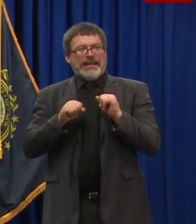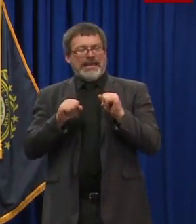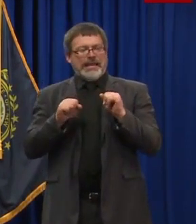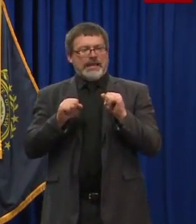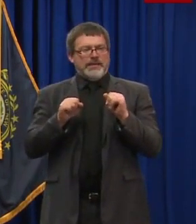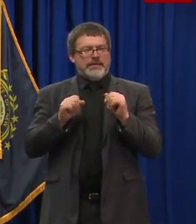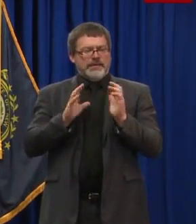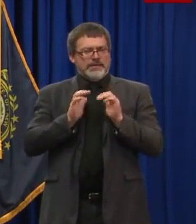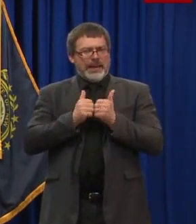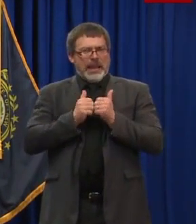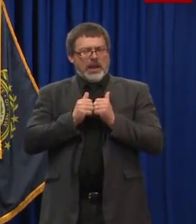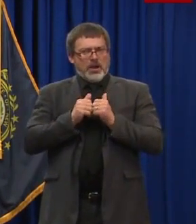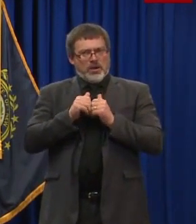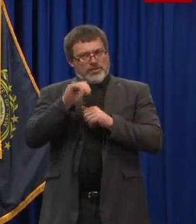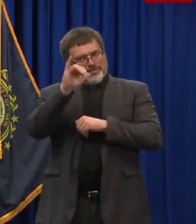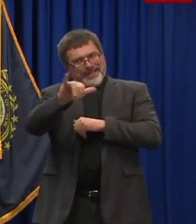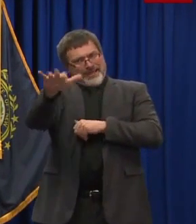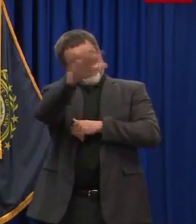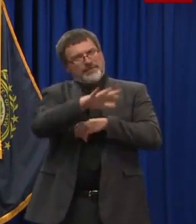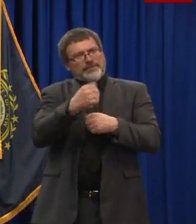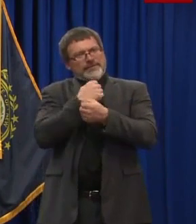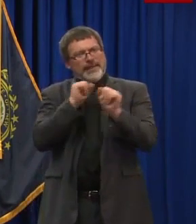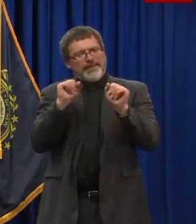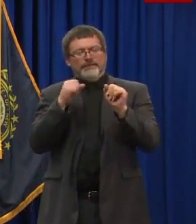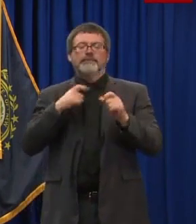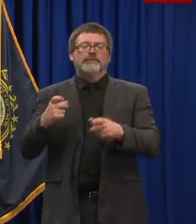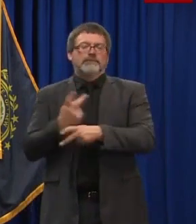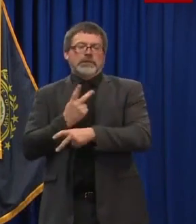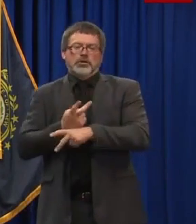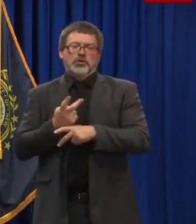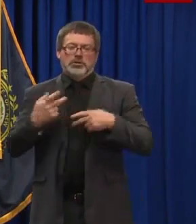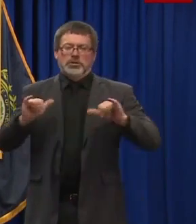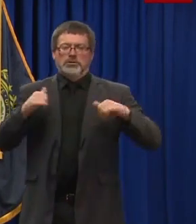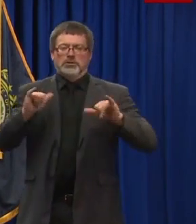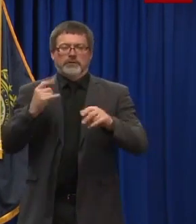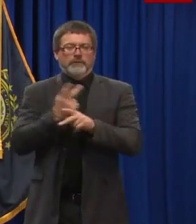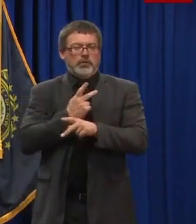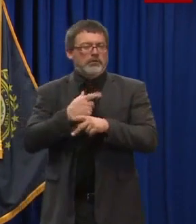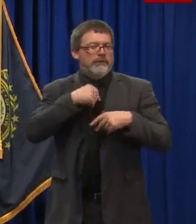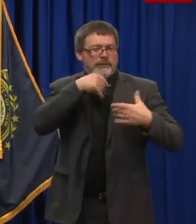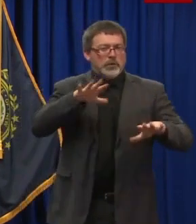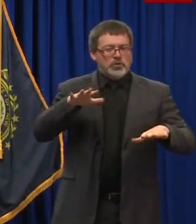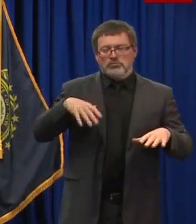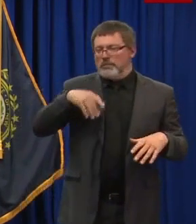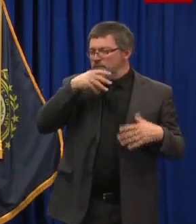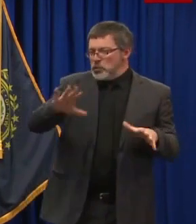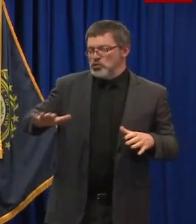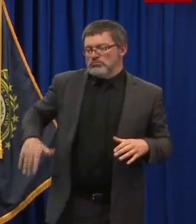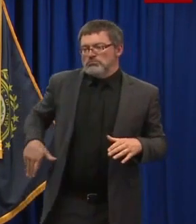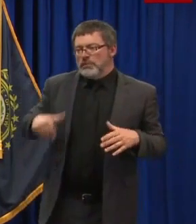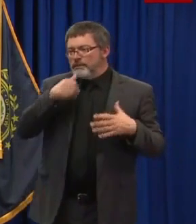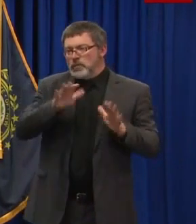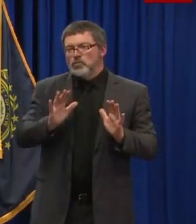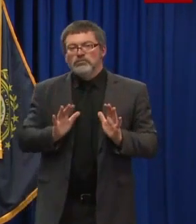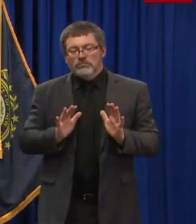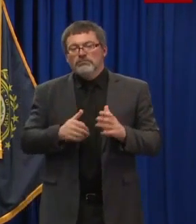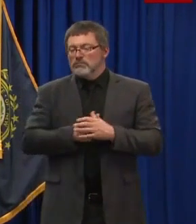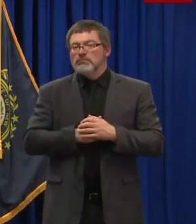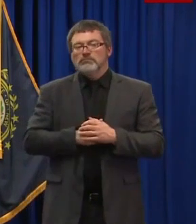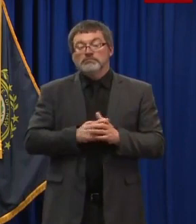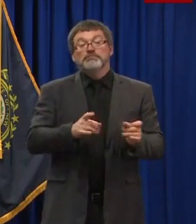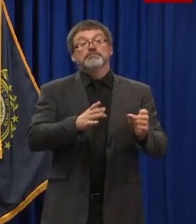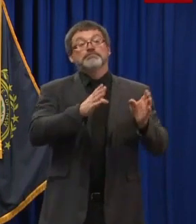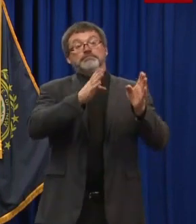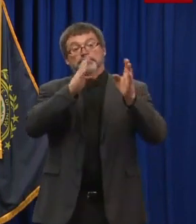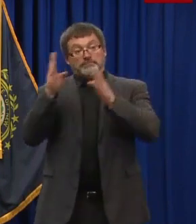and we're going to work with them specifically in terms of what NASCAR may hold for us. And we'll continue to do so in the coming weeks. Charitable gaming